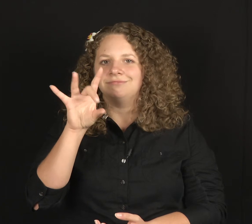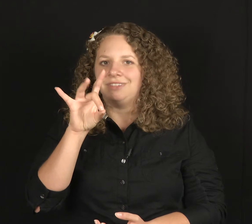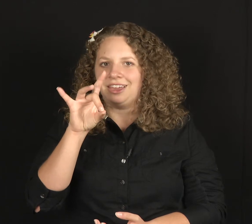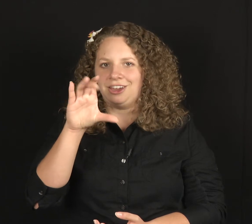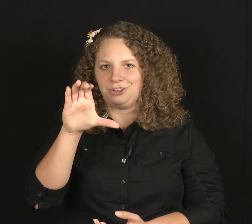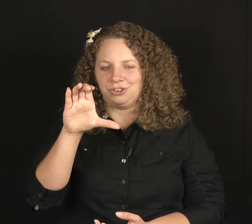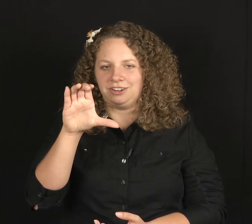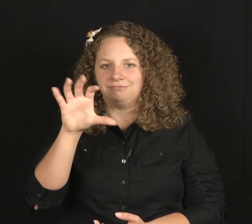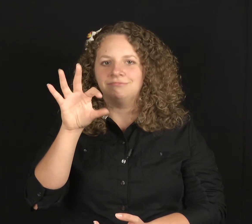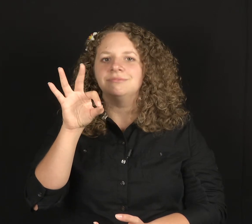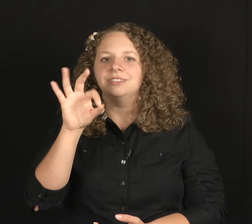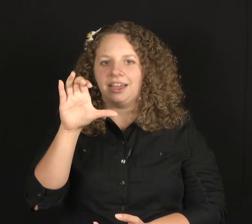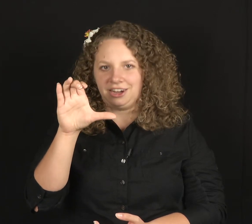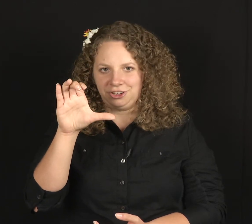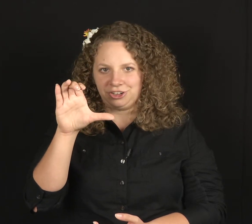eight hundred, nine hundred.